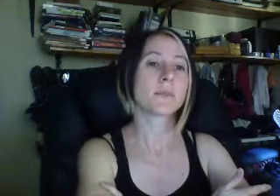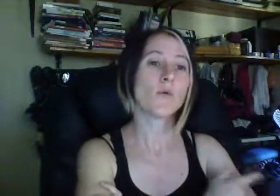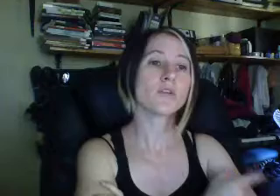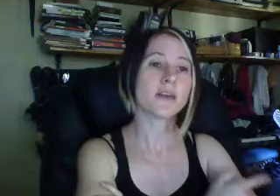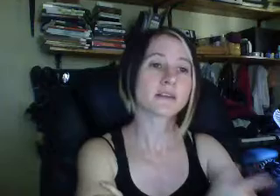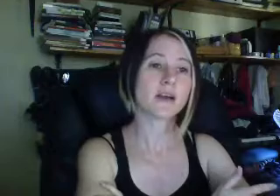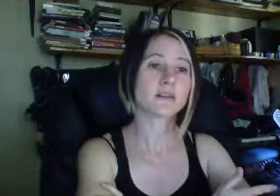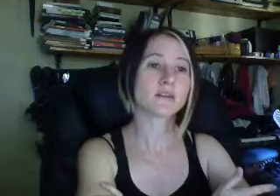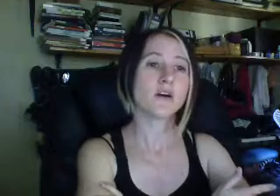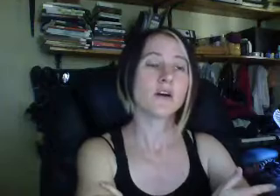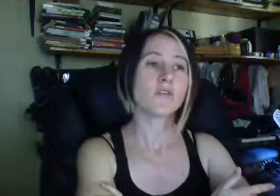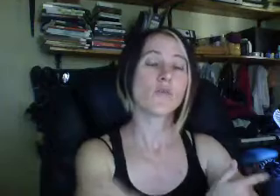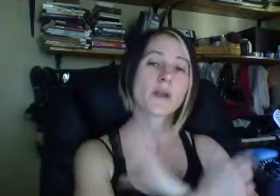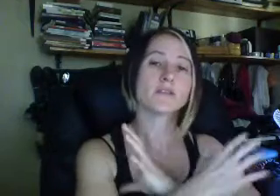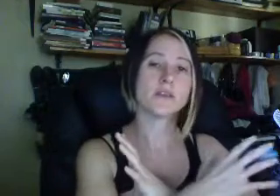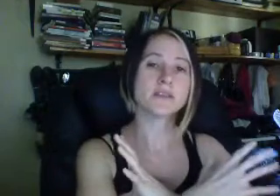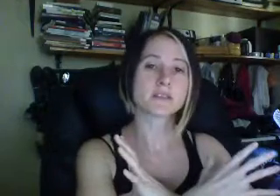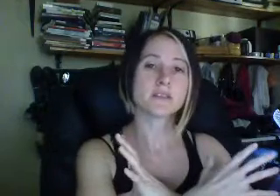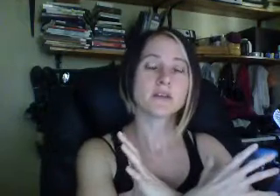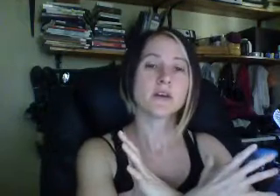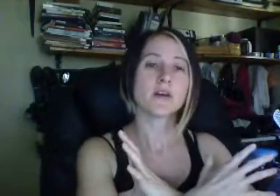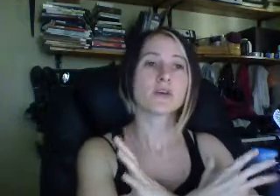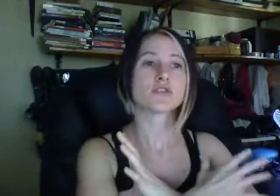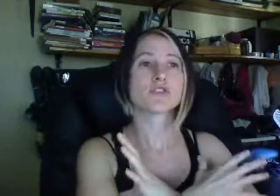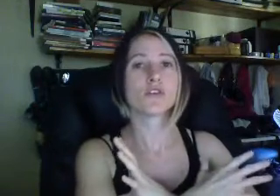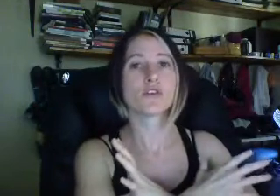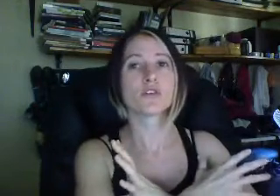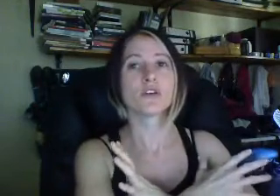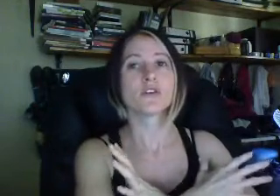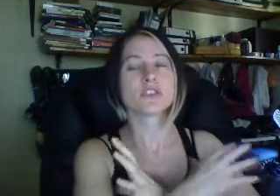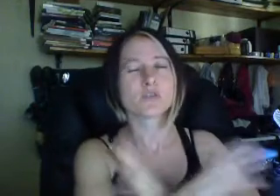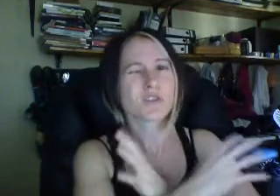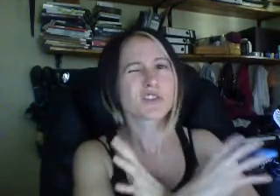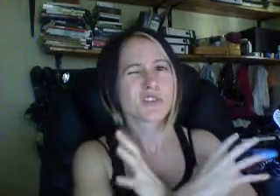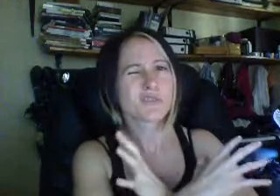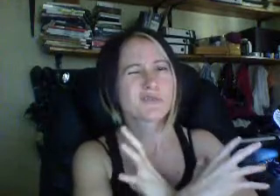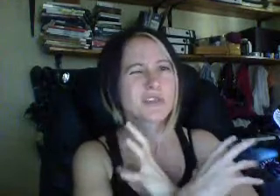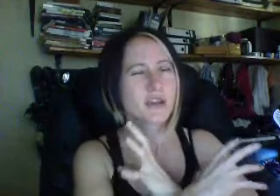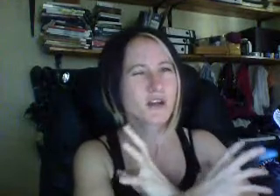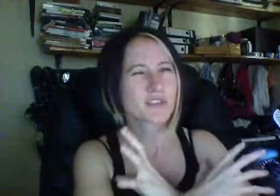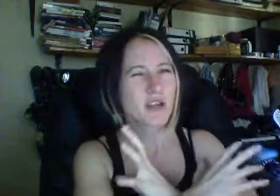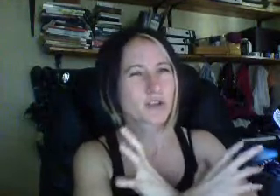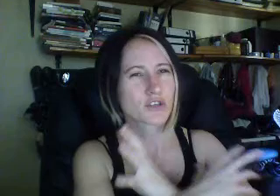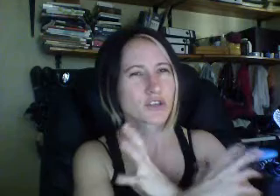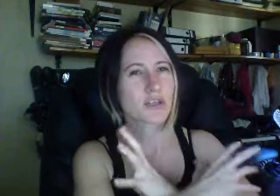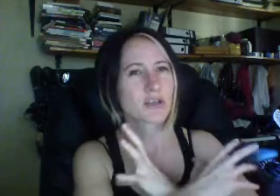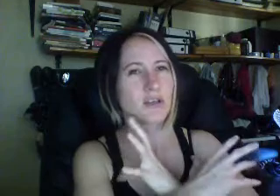All of that done for whatever reason, because the girl just wants to get it over and done with, so she can